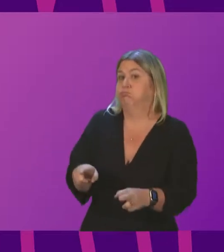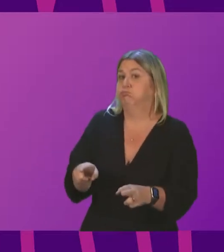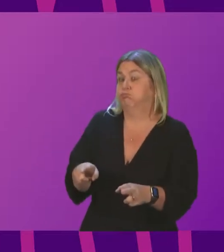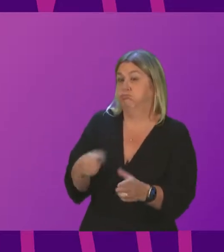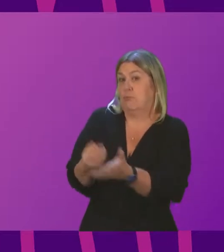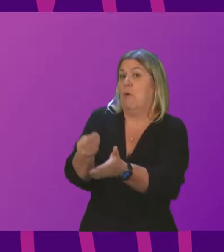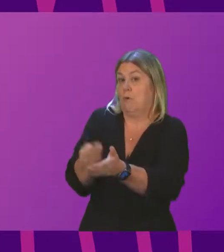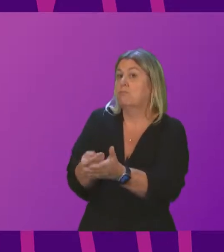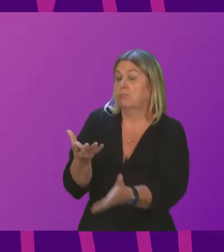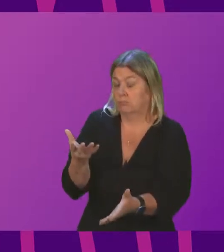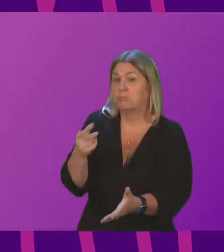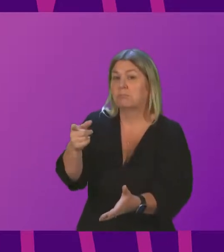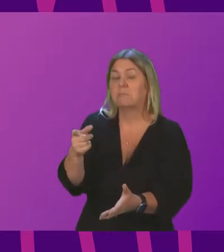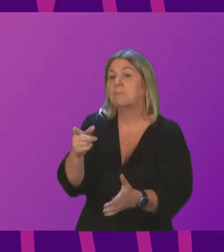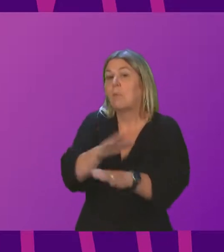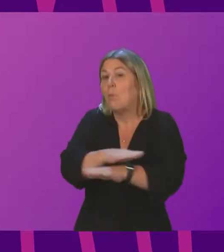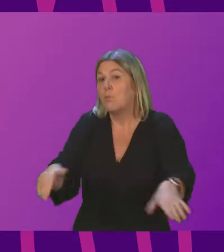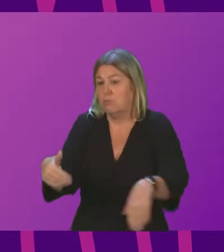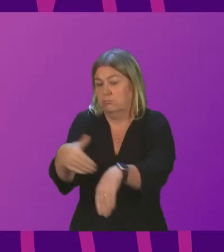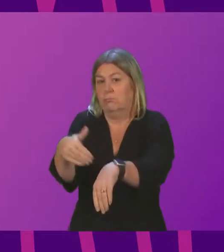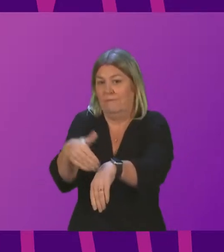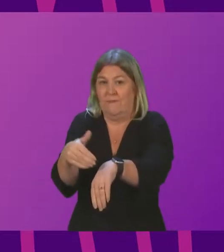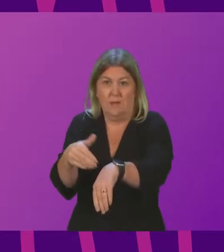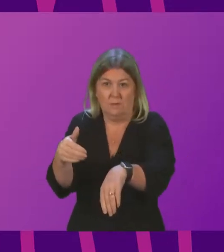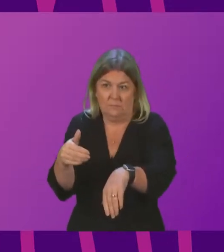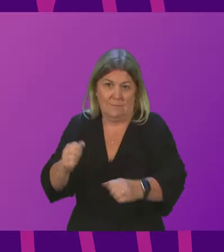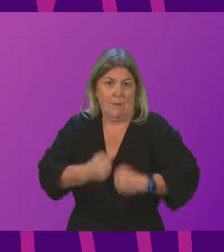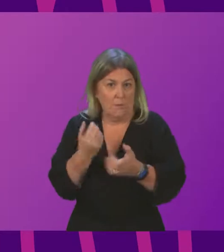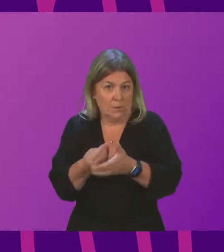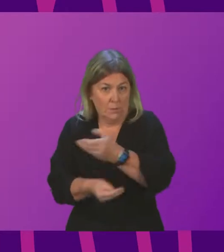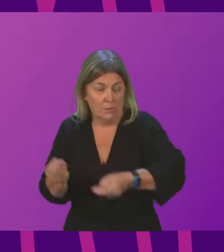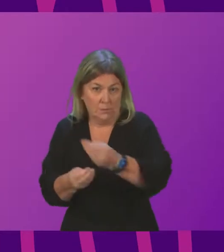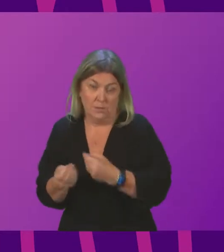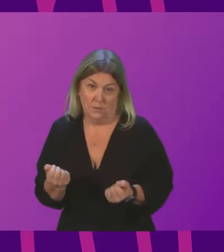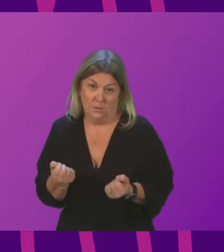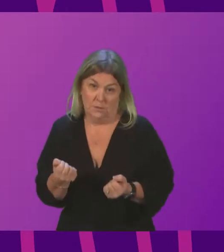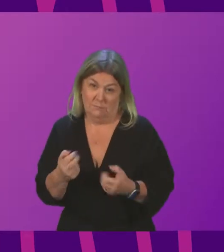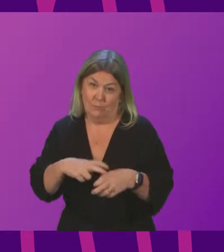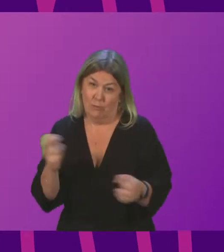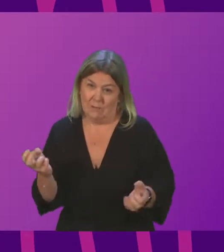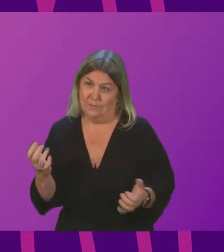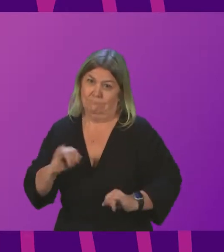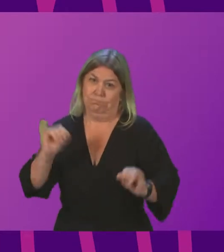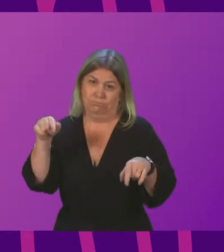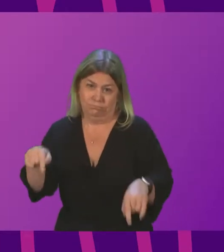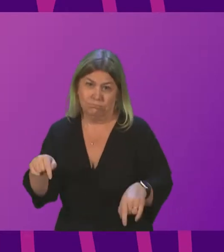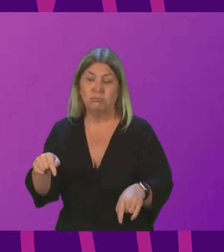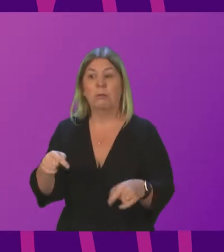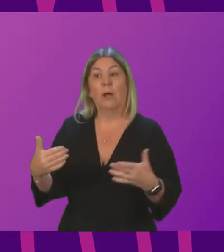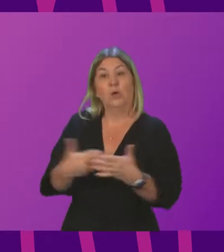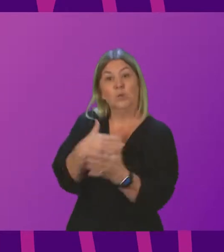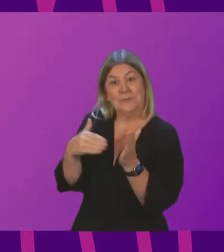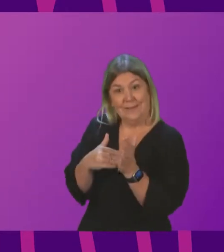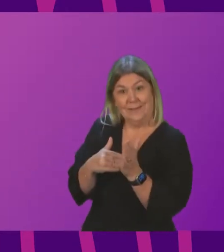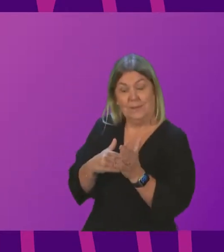damage to our economy caused by Brexit. I mean, the UK's government's own economic analysis concluded that a UK-New Zealand trade